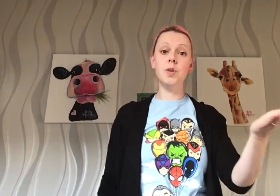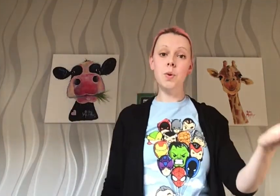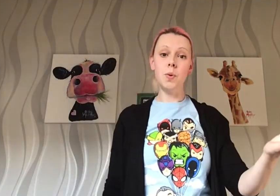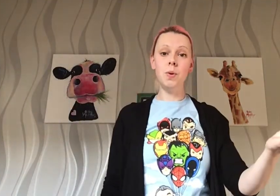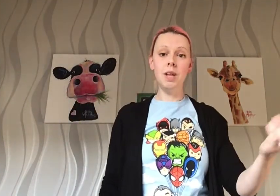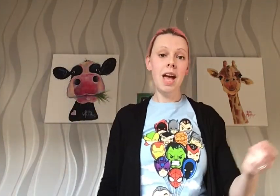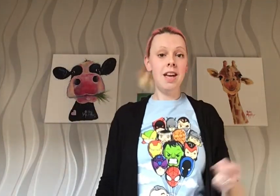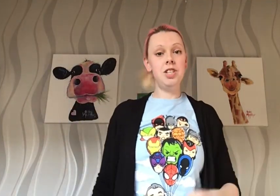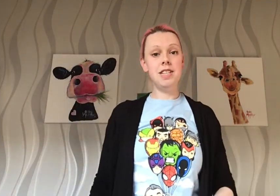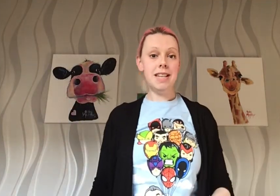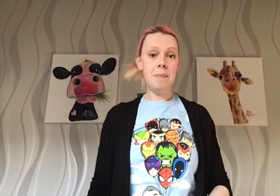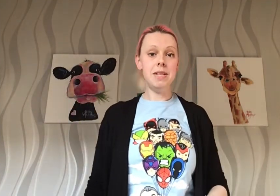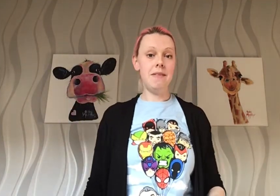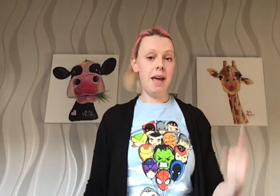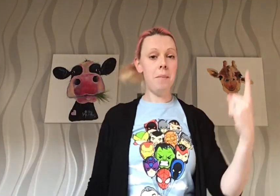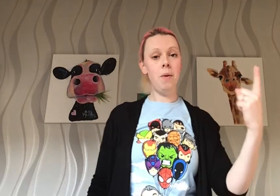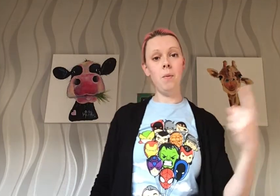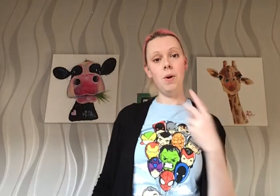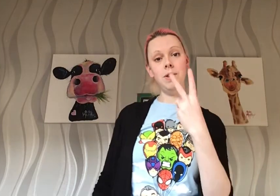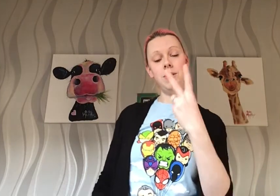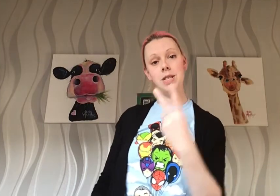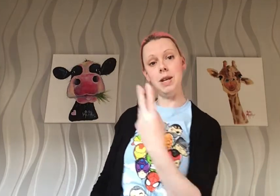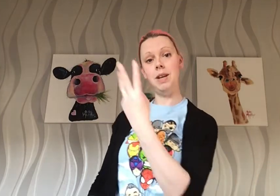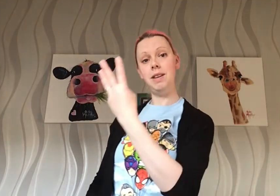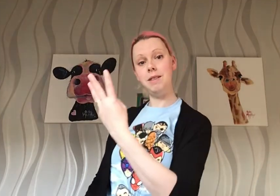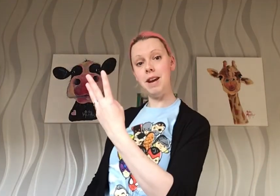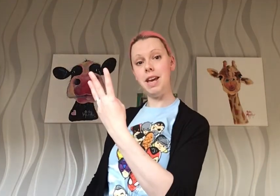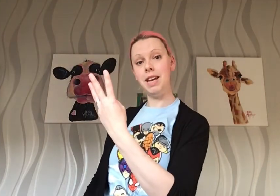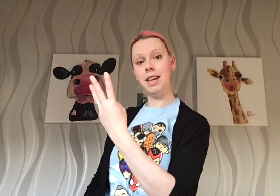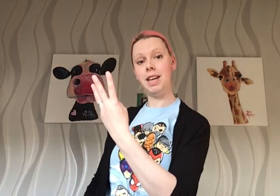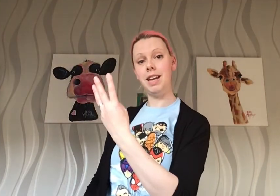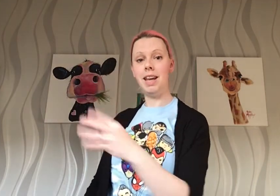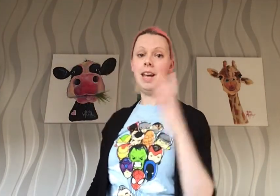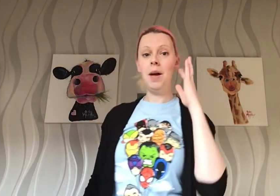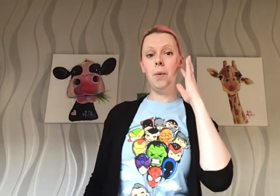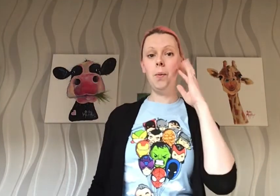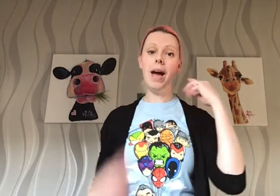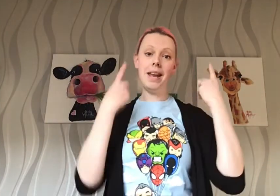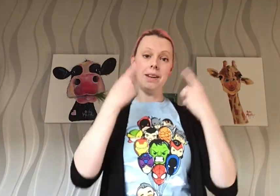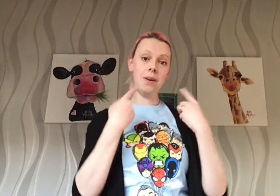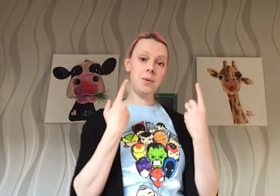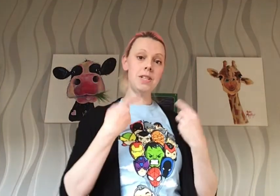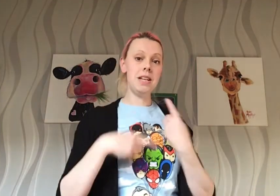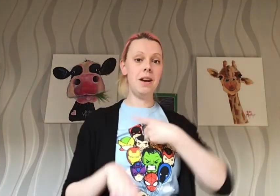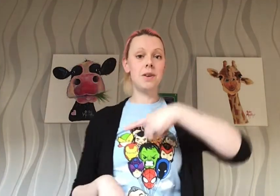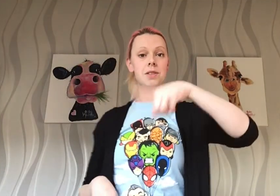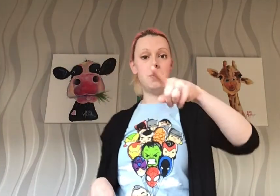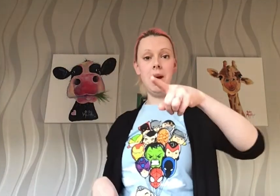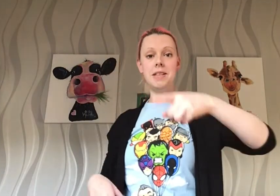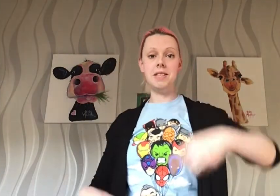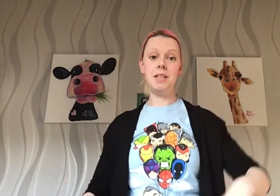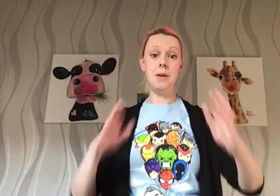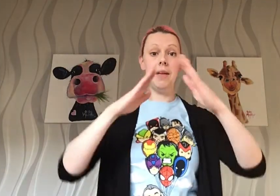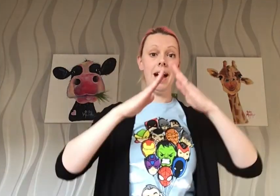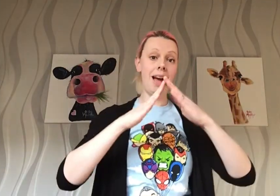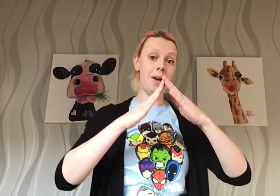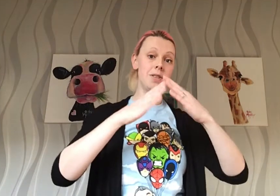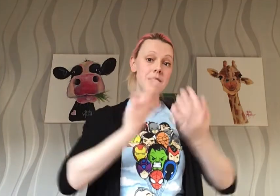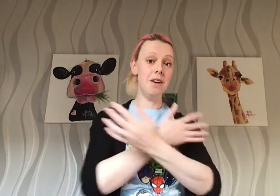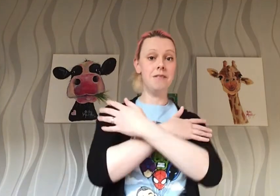all. She slept in them. One, two, three. When Goldilocks went to the house of